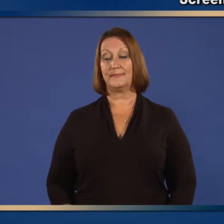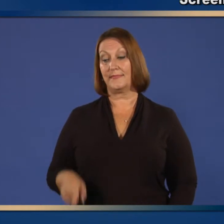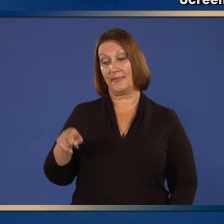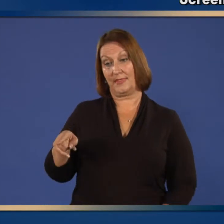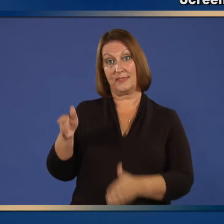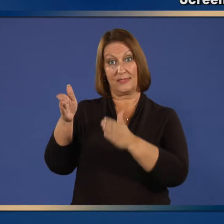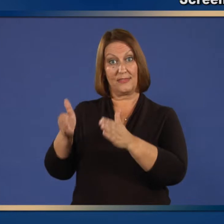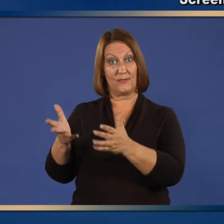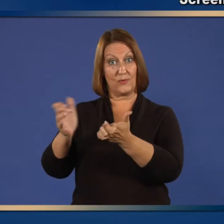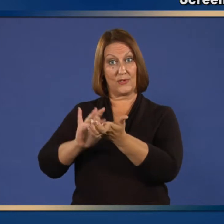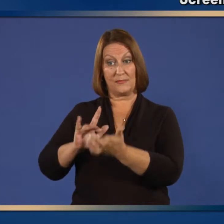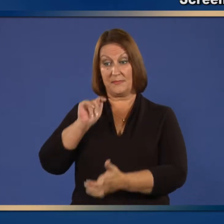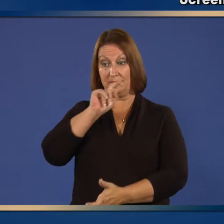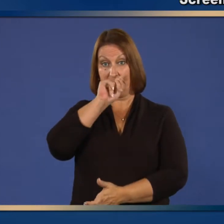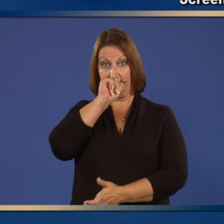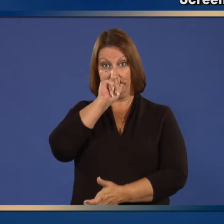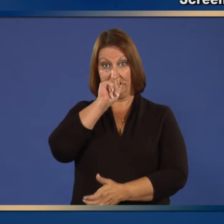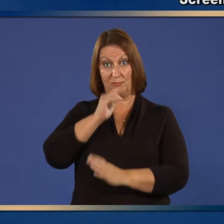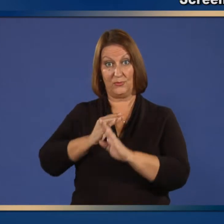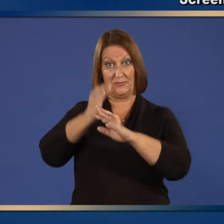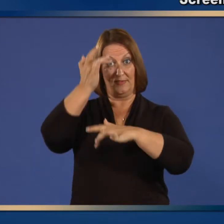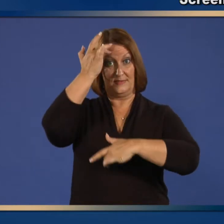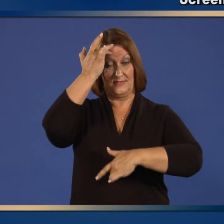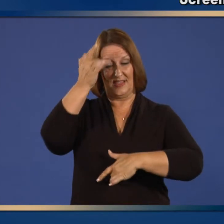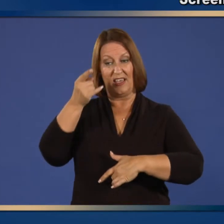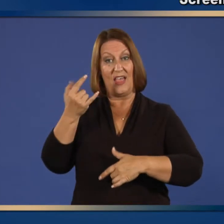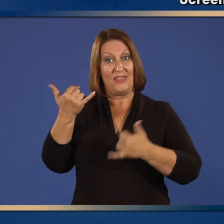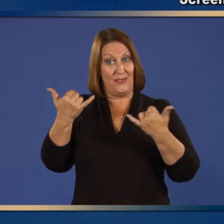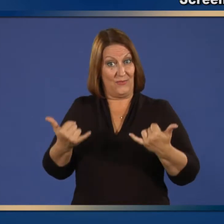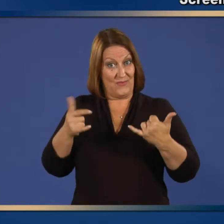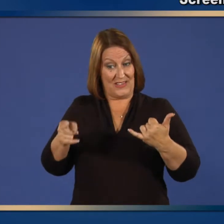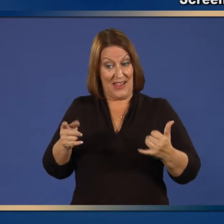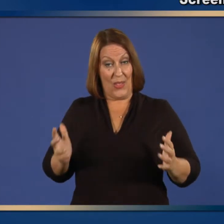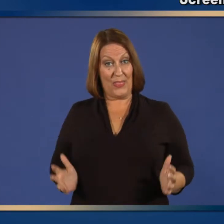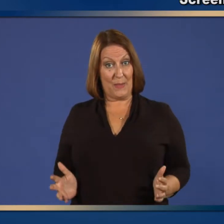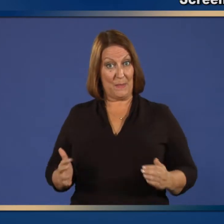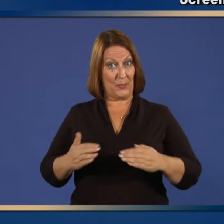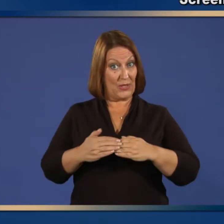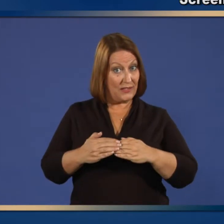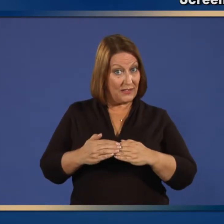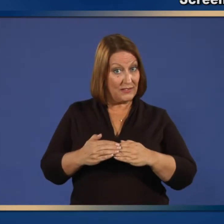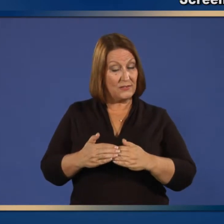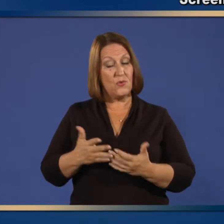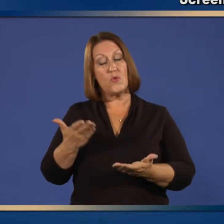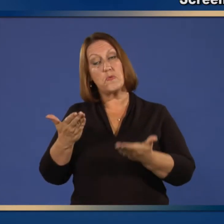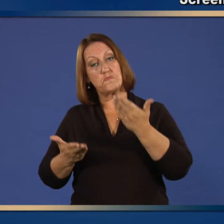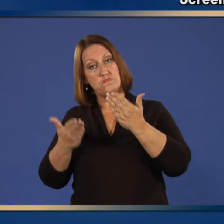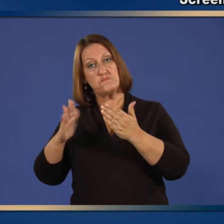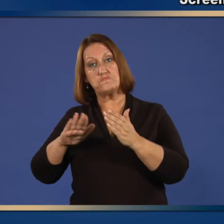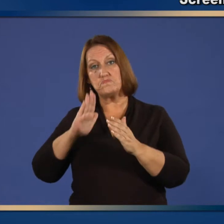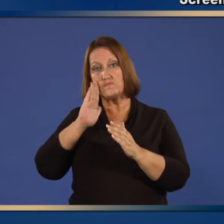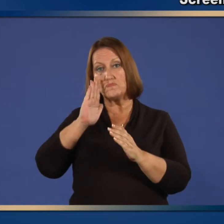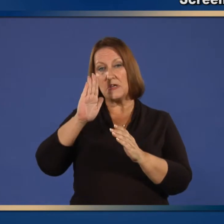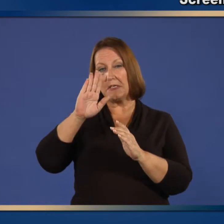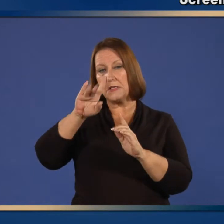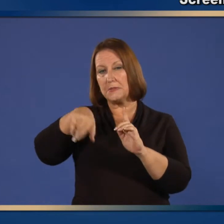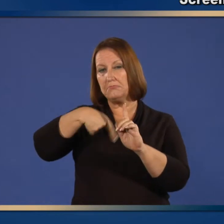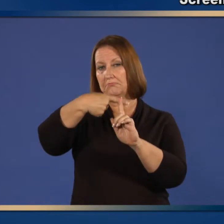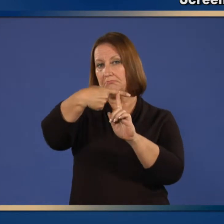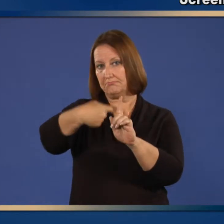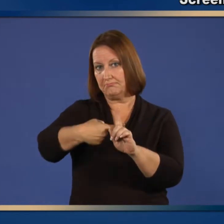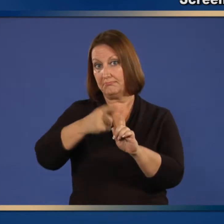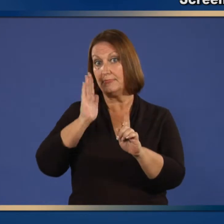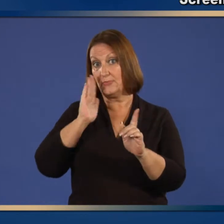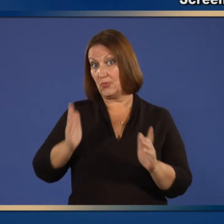Is the person to be vaccinated pregnant or could she become pregnant within the next month? 19.